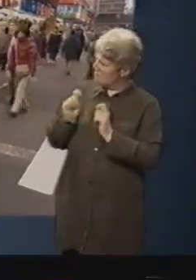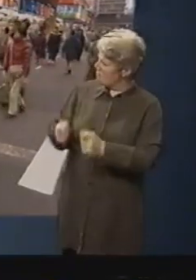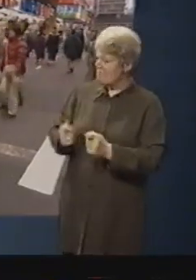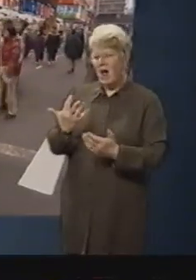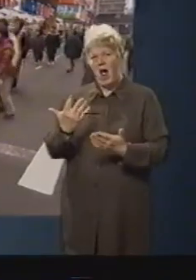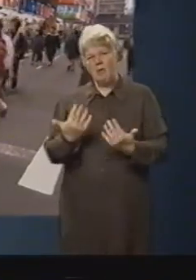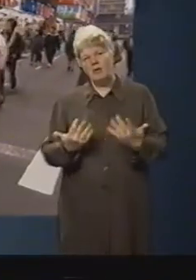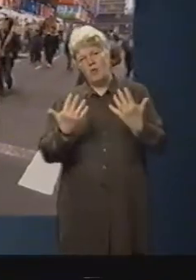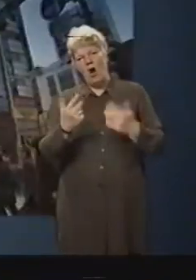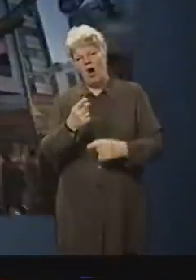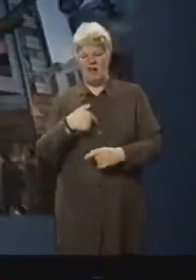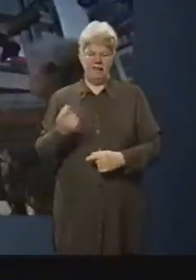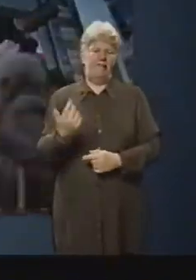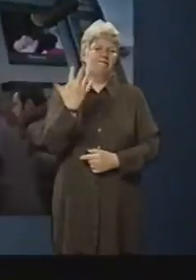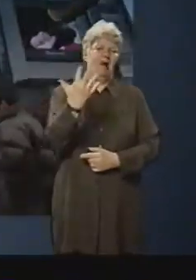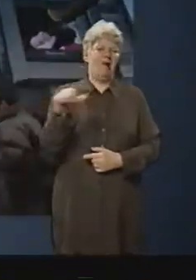I give it five.